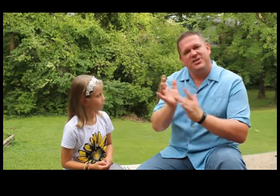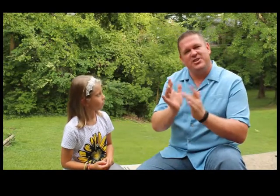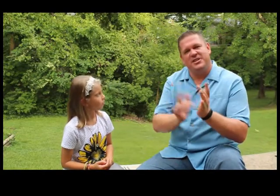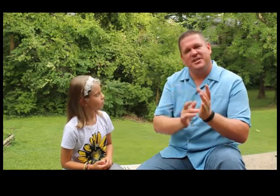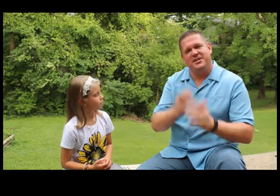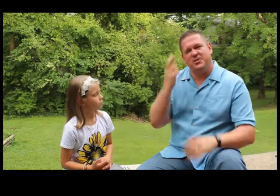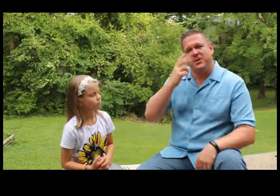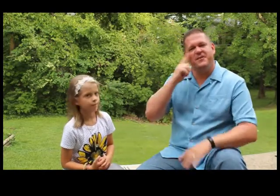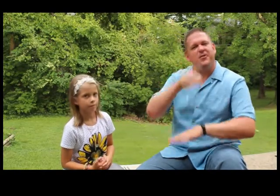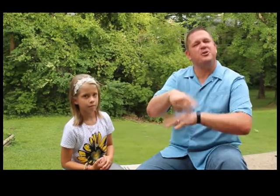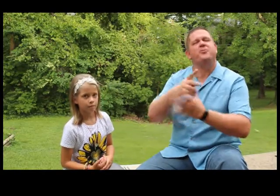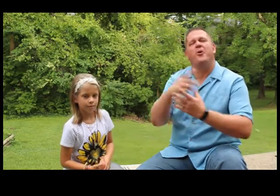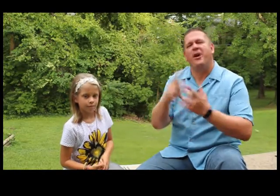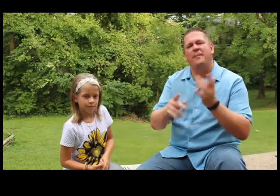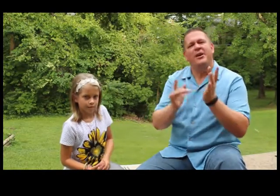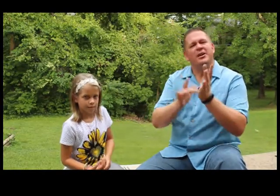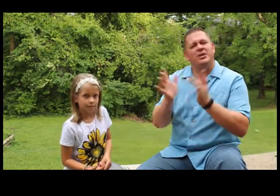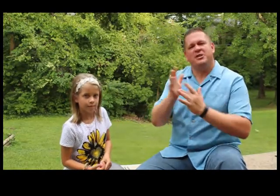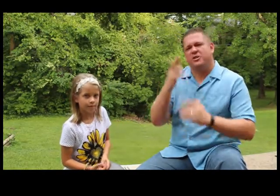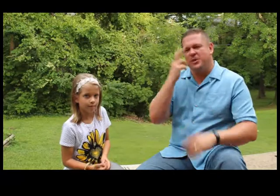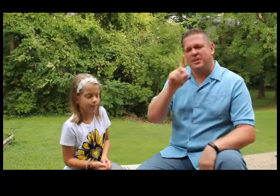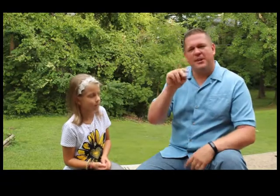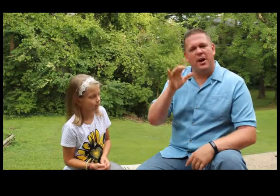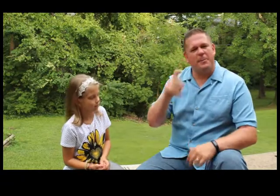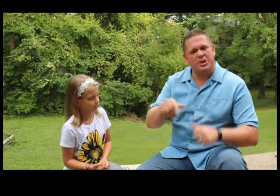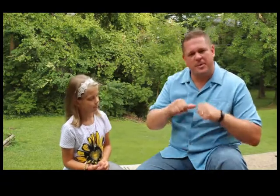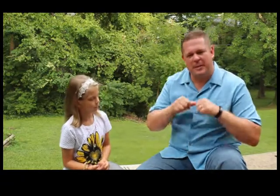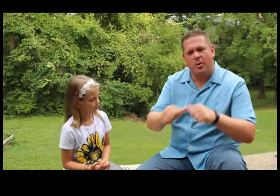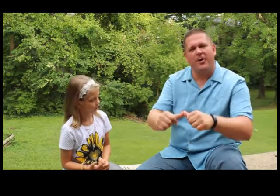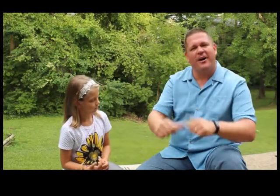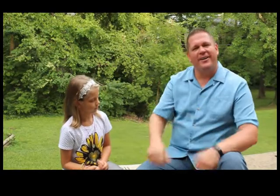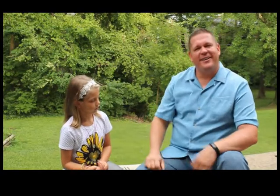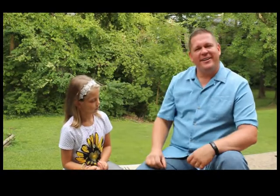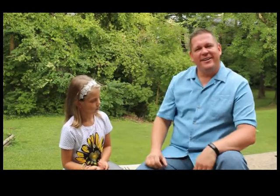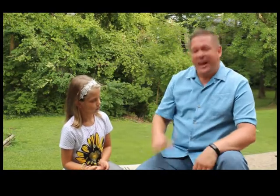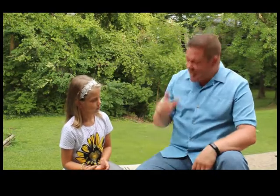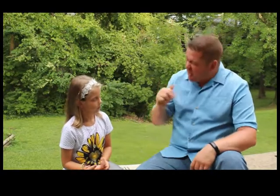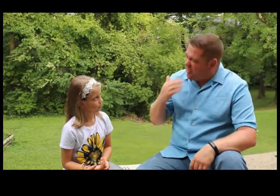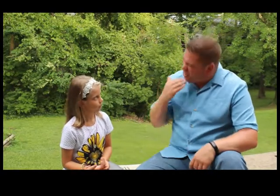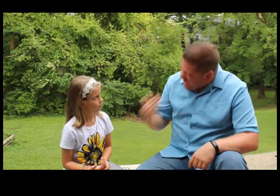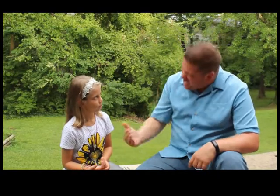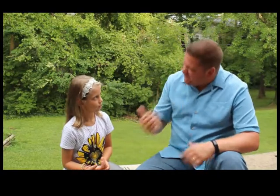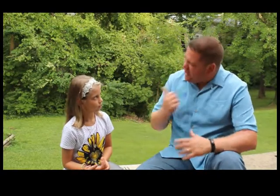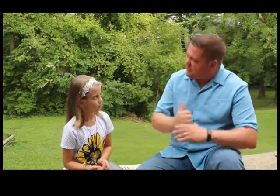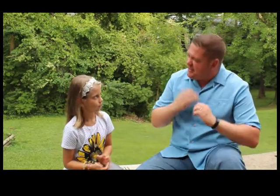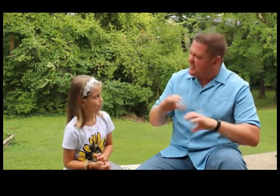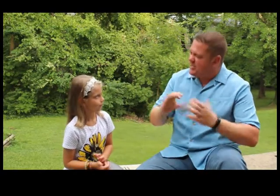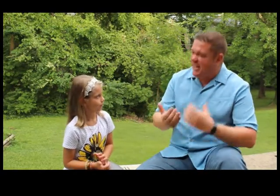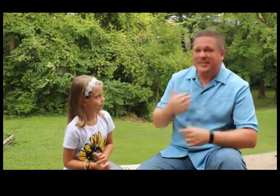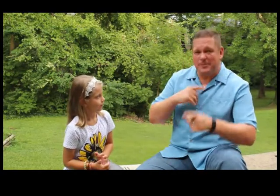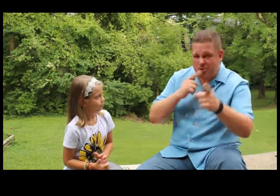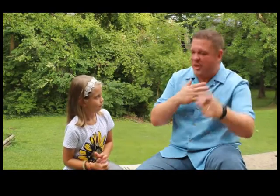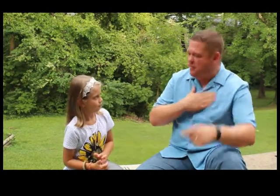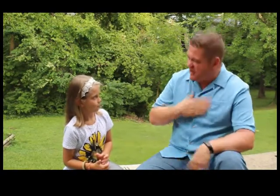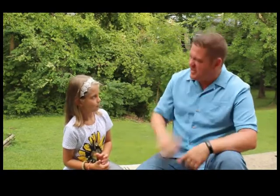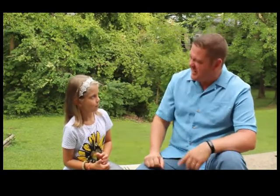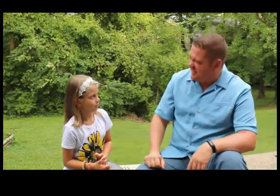Jesus is the reason for this program. Jesus is the reason that Donna Bishop keep going on. Clara, thank you for helping me teach classes. I'm sure they appreciate it.